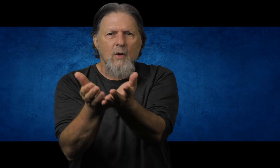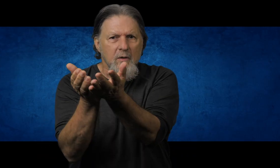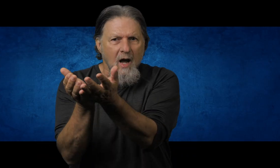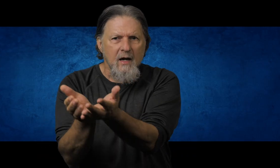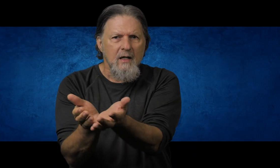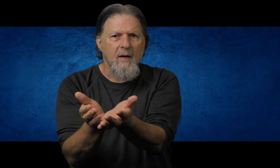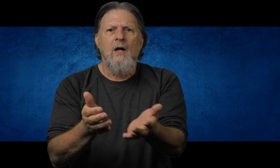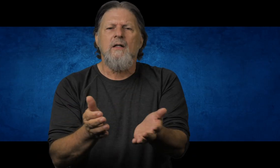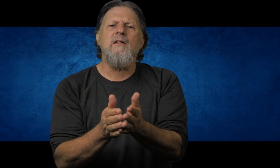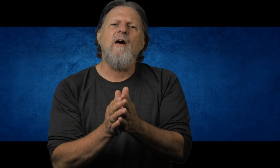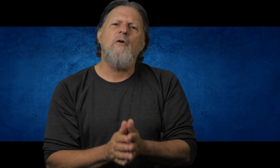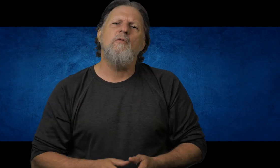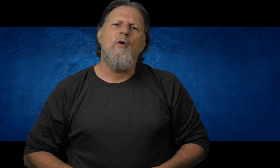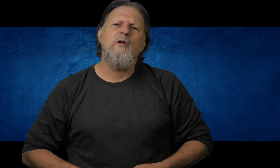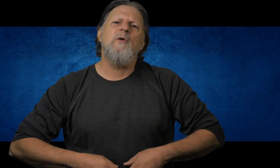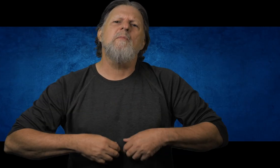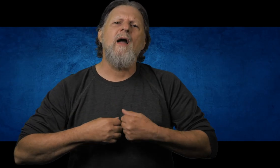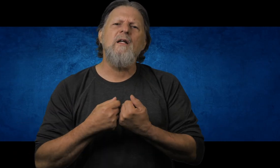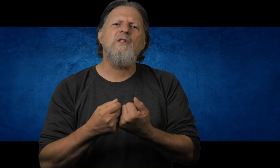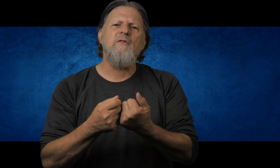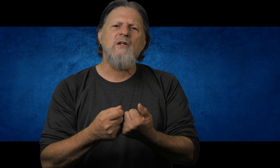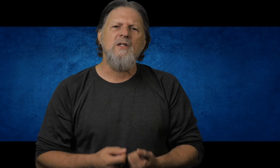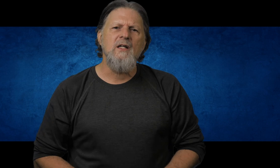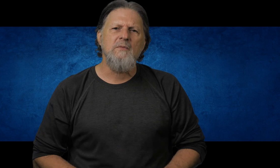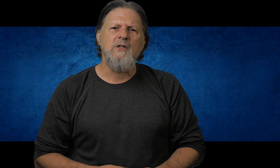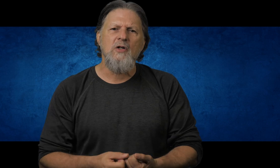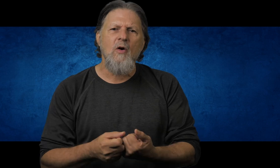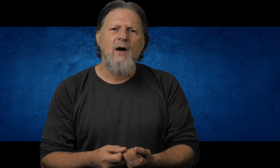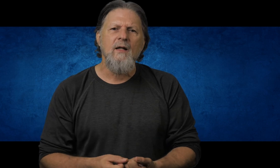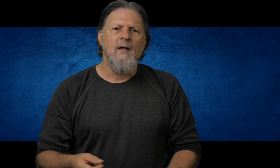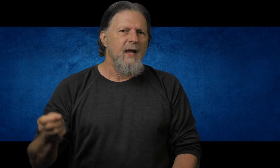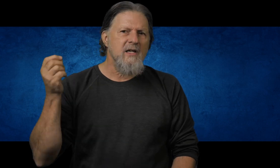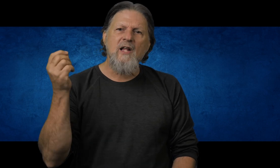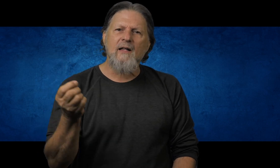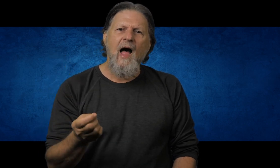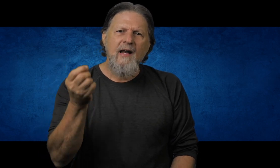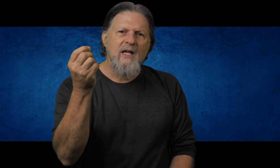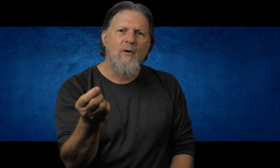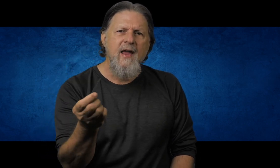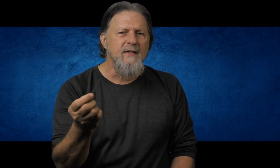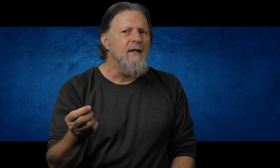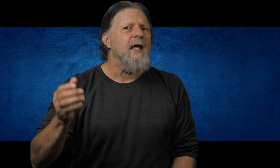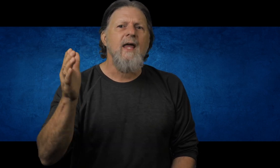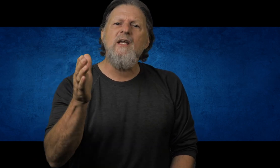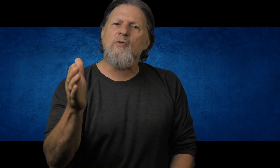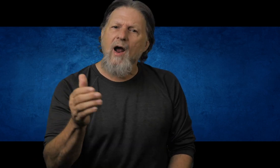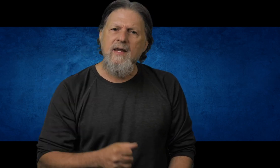what we're talking about. The devil roars reminding us of our sins. But you know what? He's not lying. He's right. He's right.